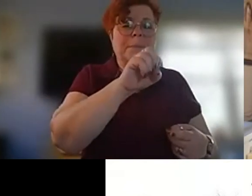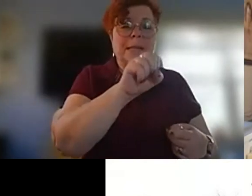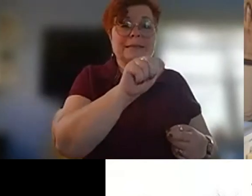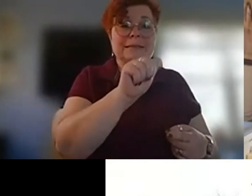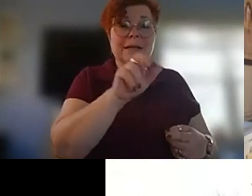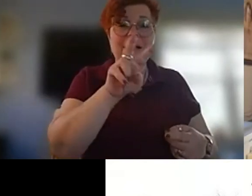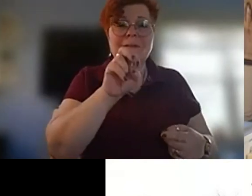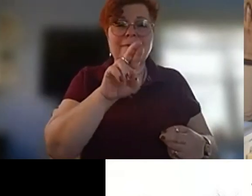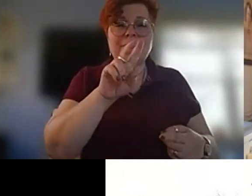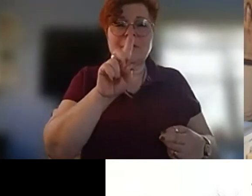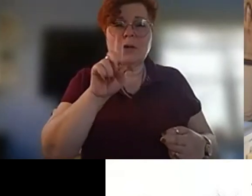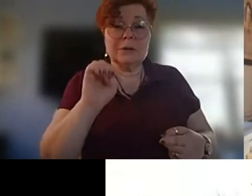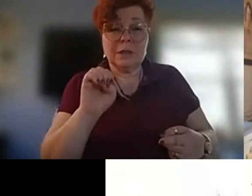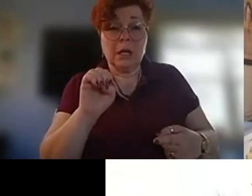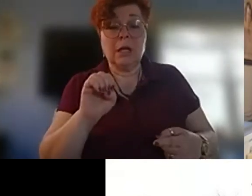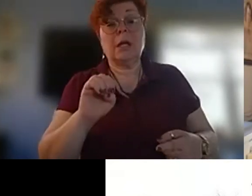um um anasazi